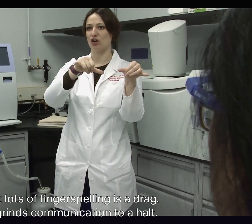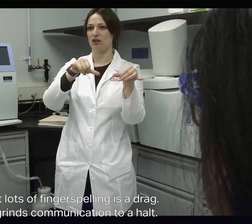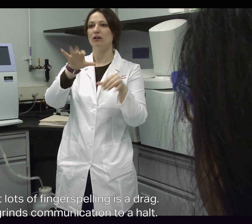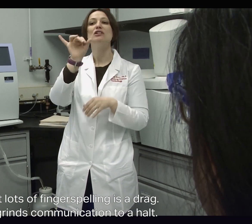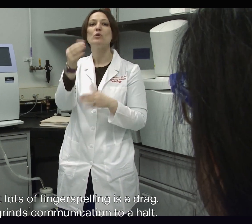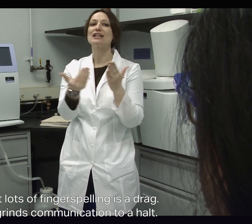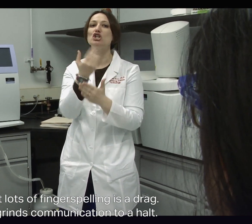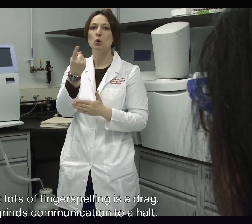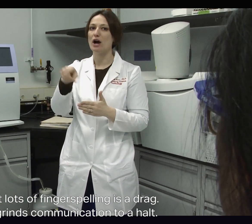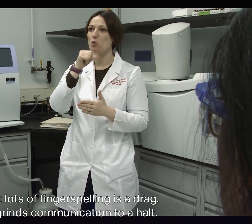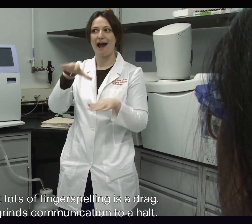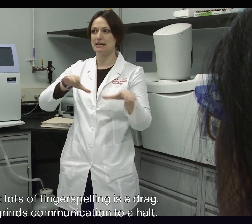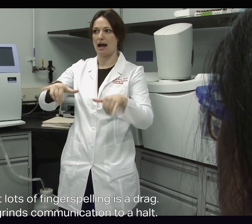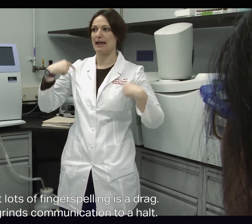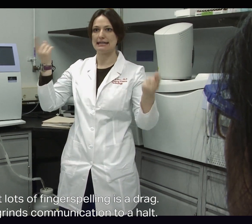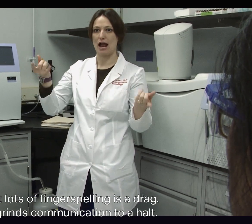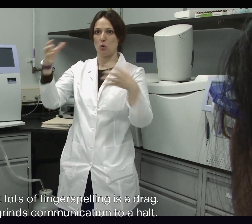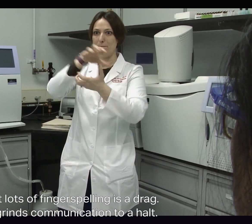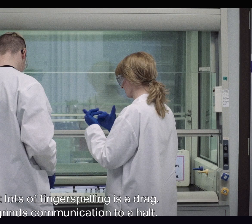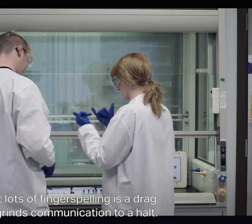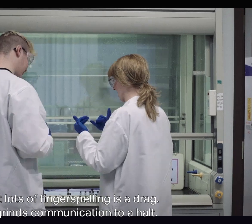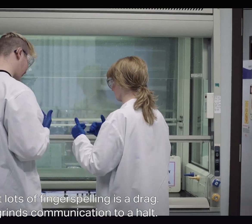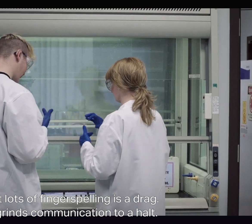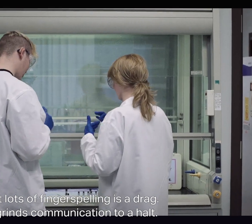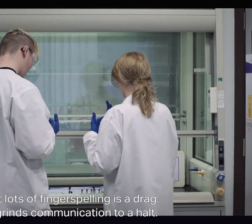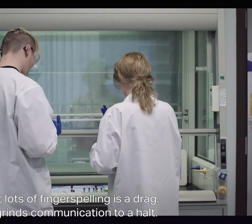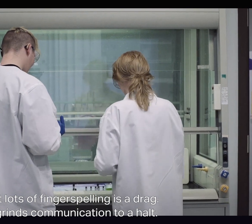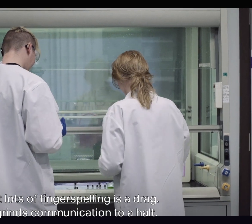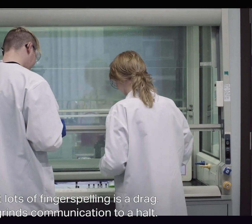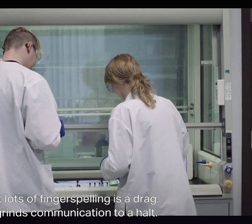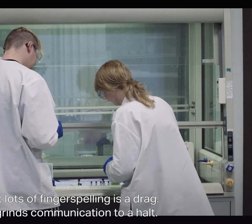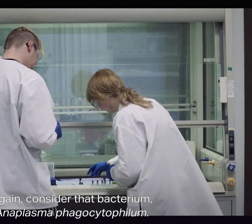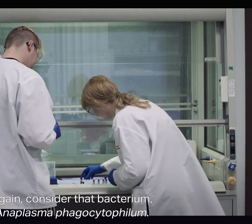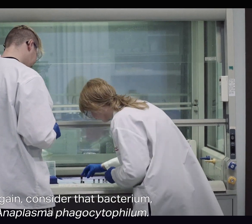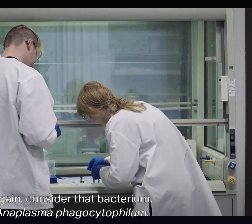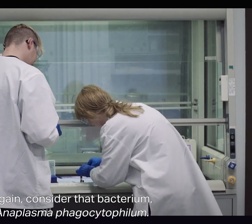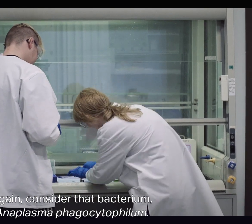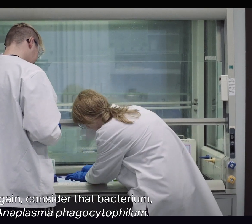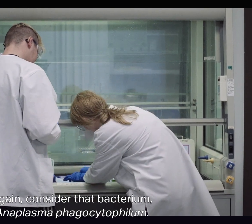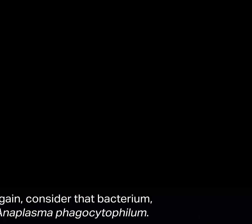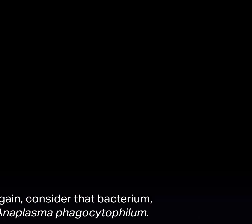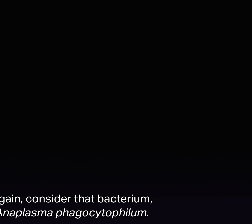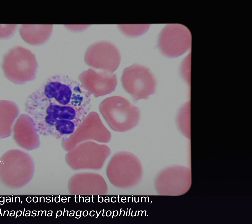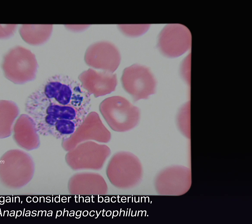But lots of fingerspelling is a drag. It grinds communication to a halt. Again, consider that bacterium,